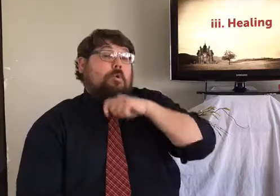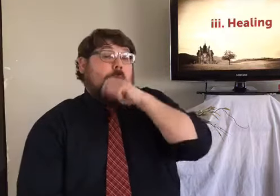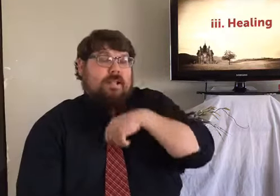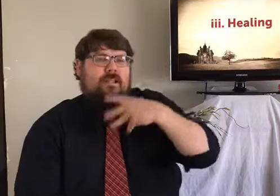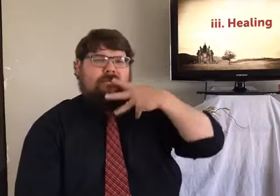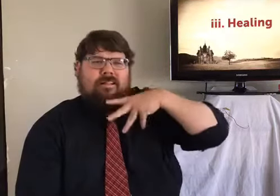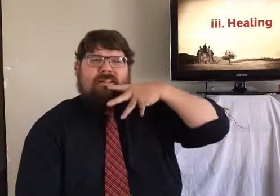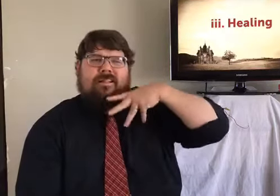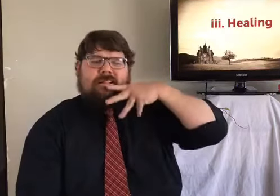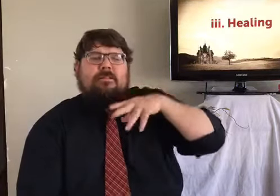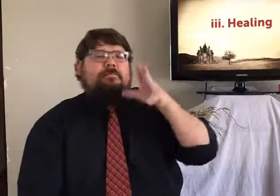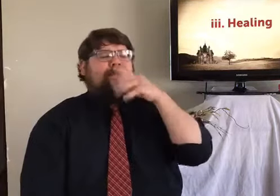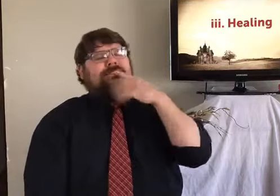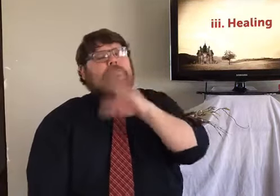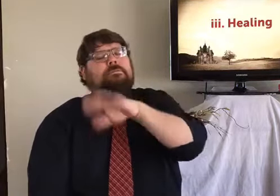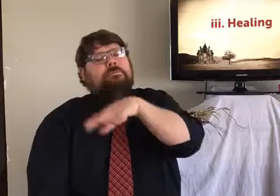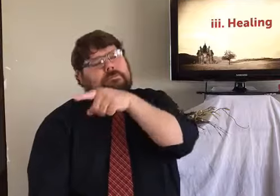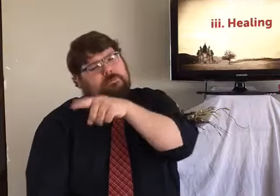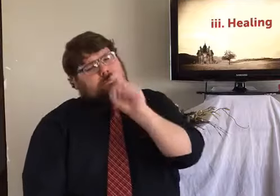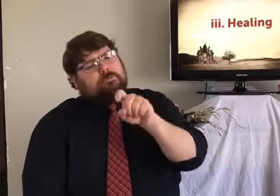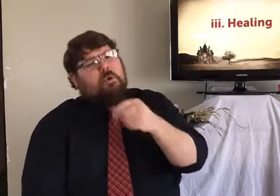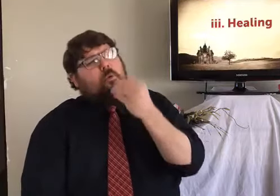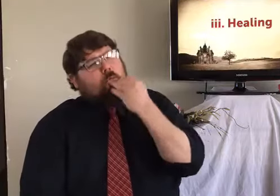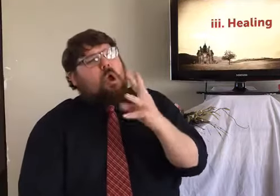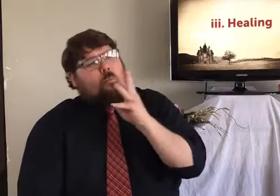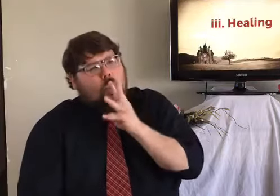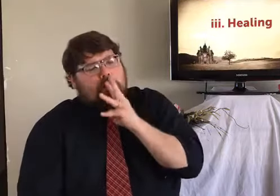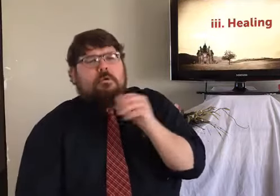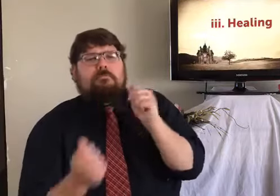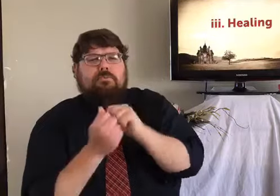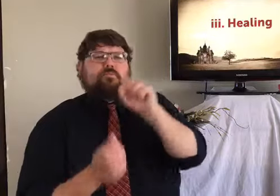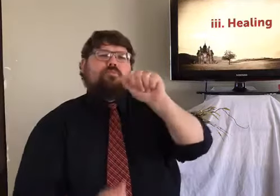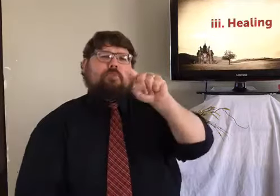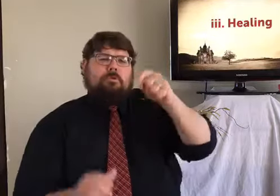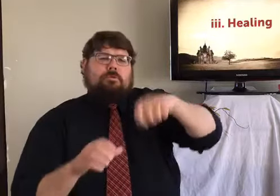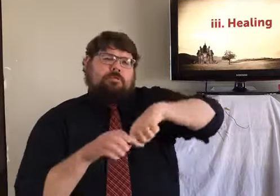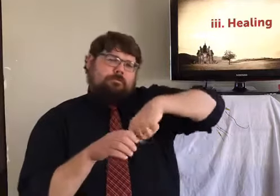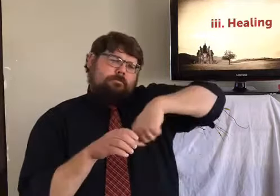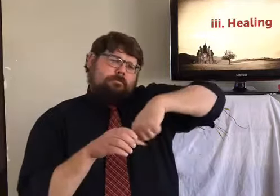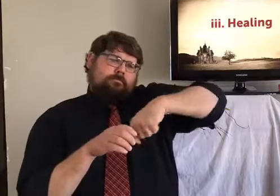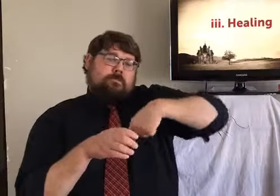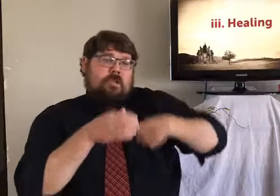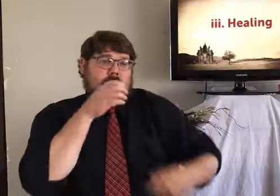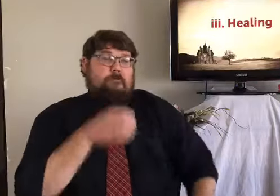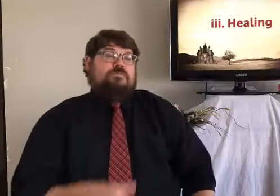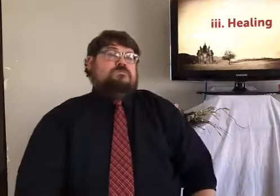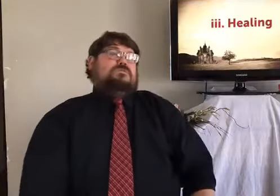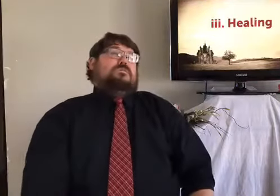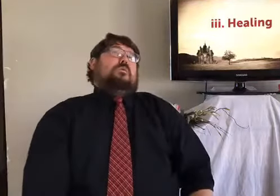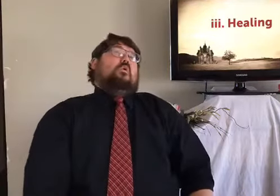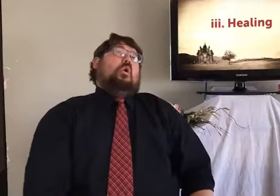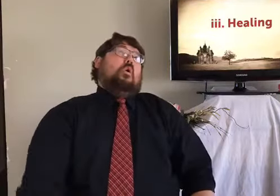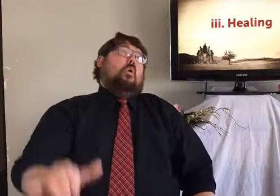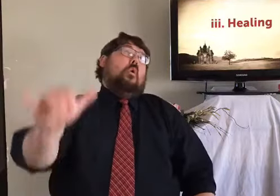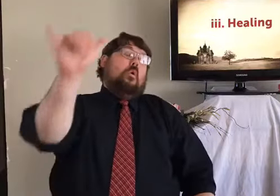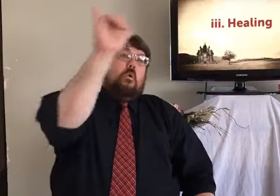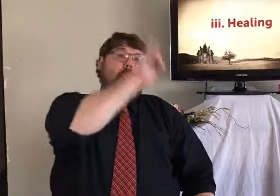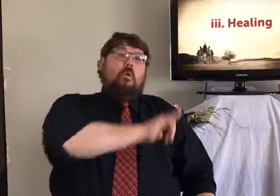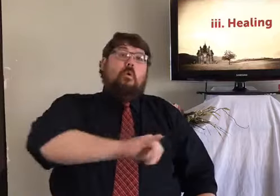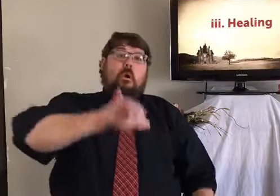so I remember, you know, when I had teeth pulled, my mom said, you need to get warm water and mix it with salt. Swish it around.